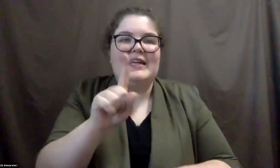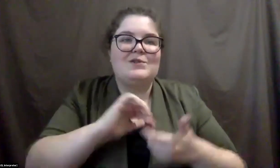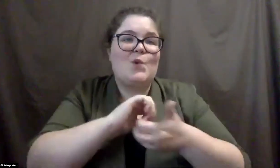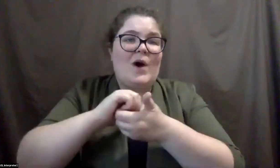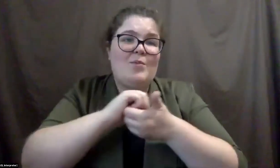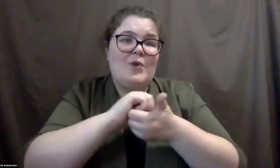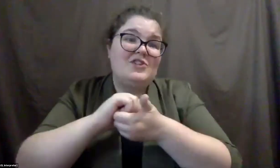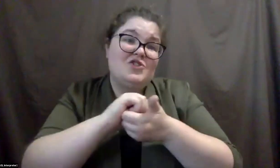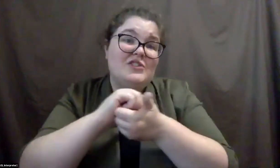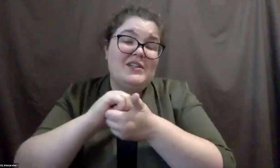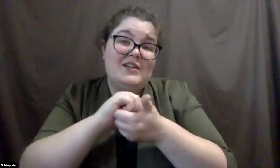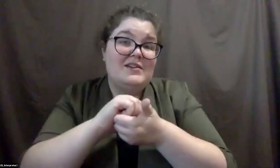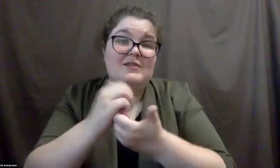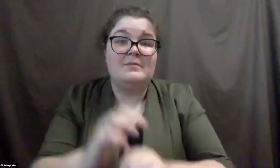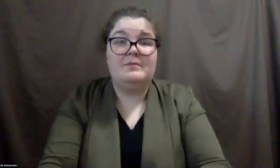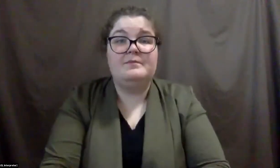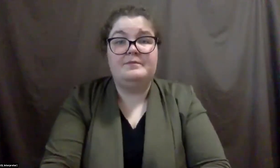uh, that shouldn't be missed.